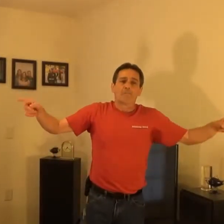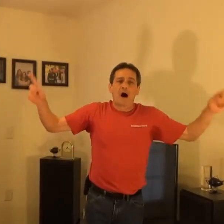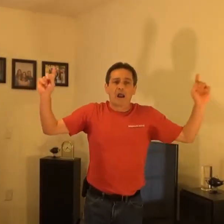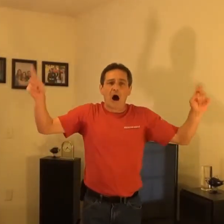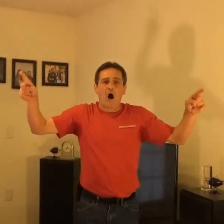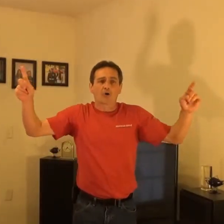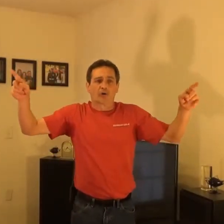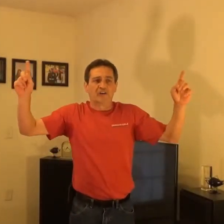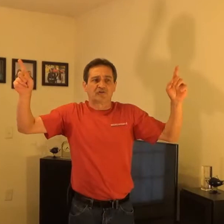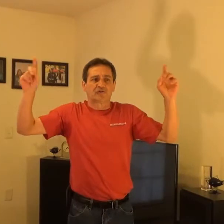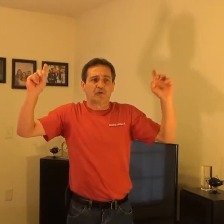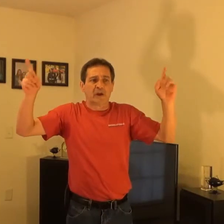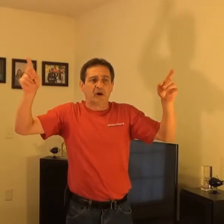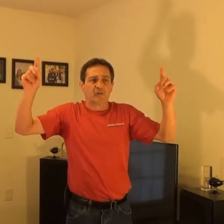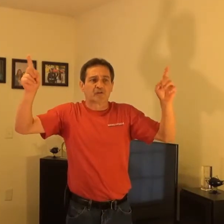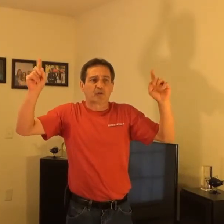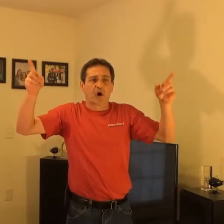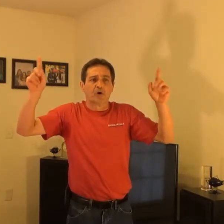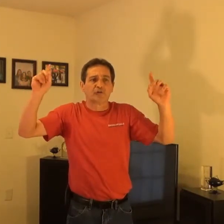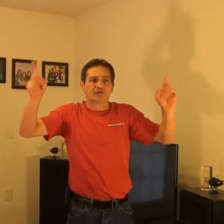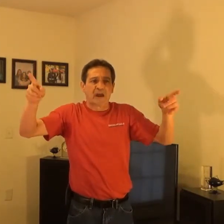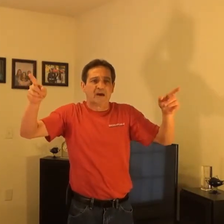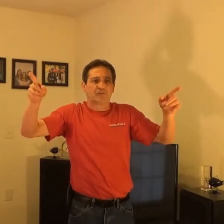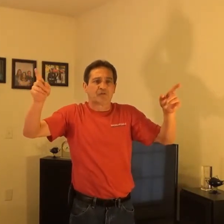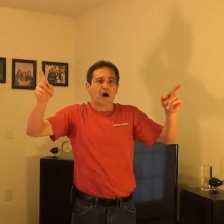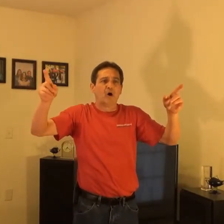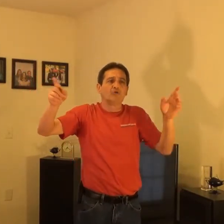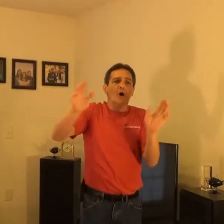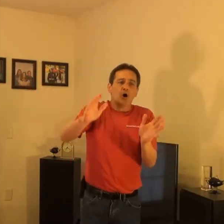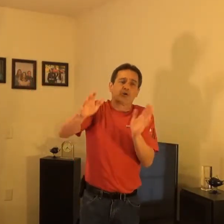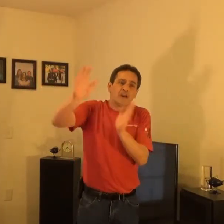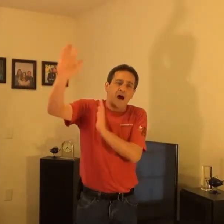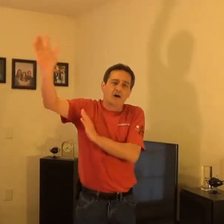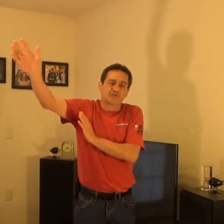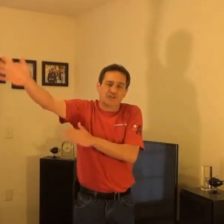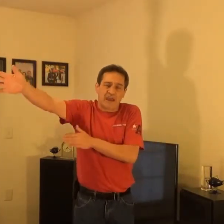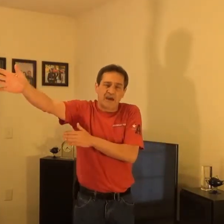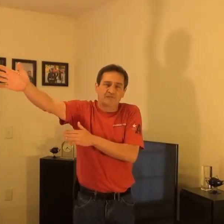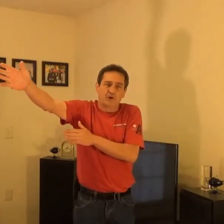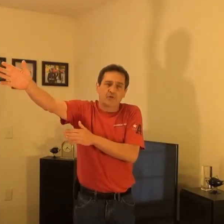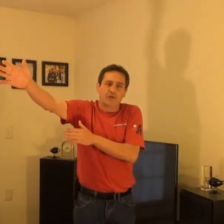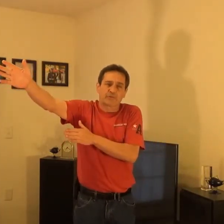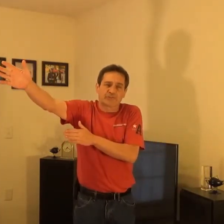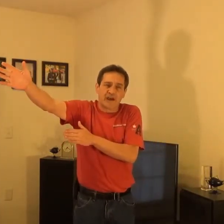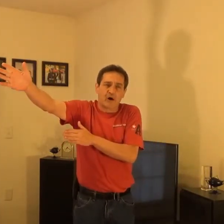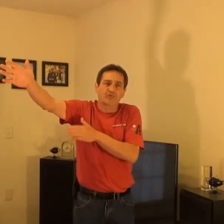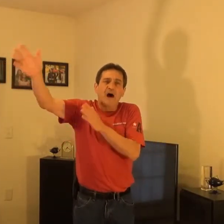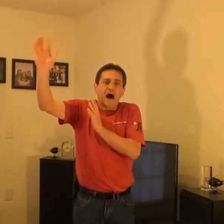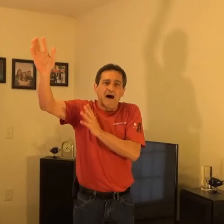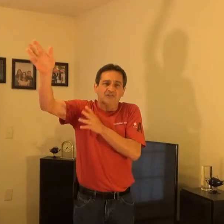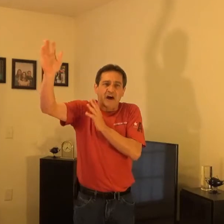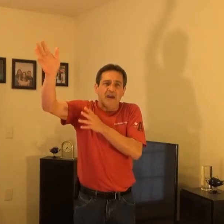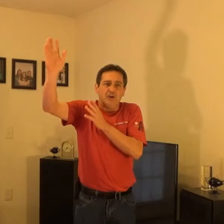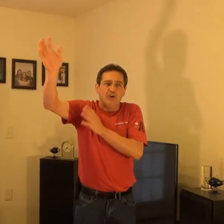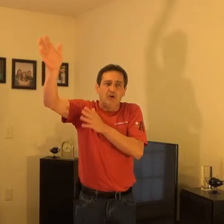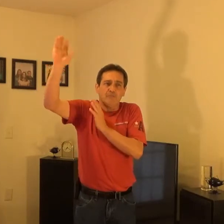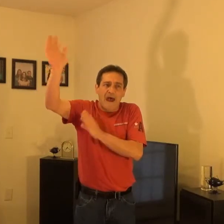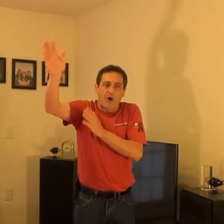upon all Christians who hear this word to stand for those who cannot stand for themselves. I say to you, mount